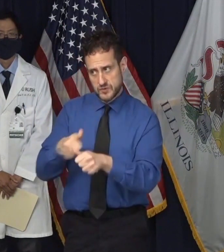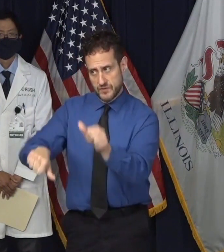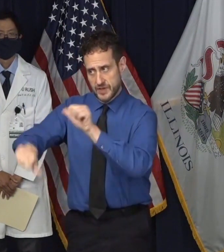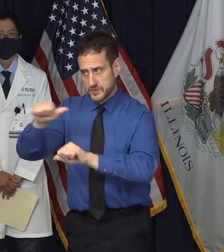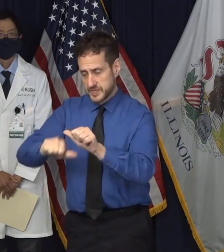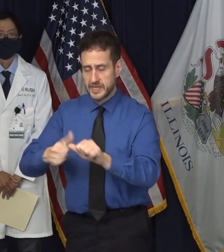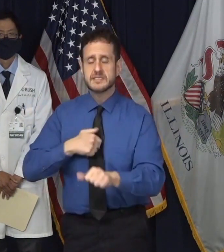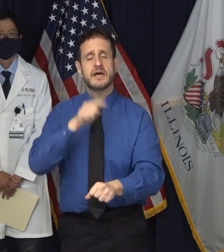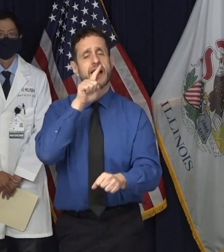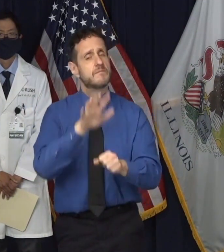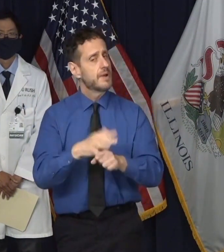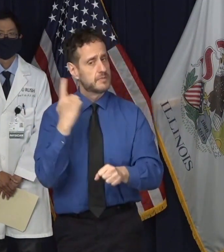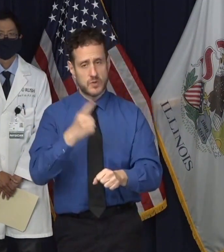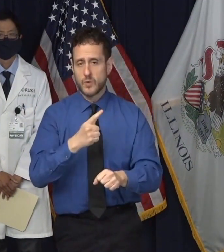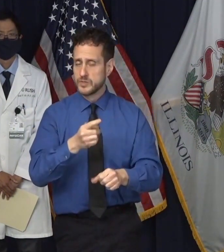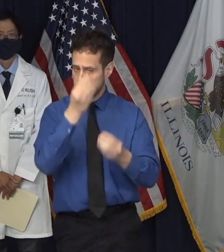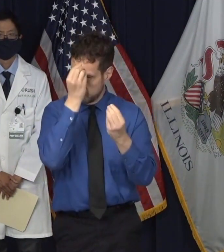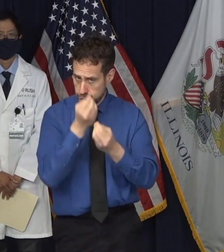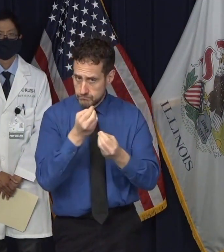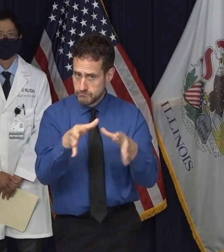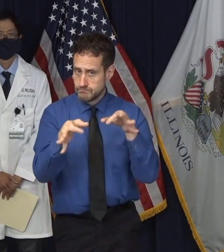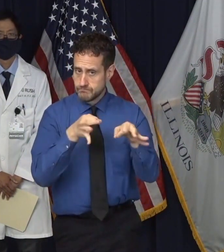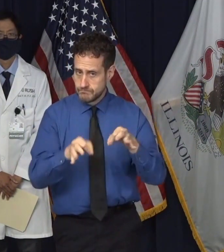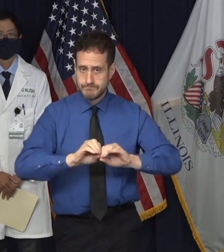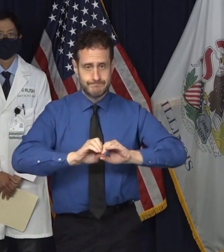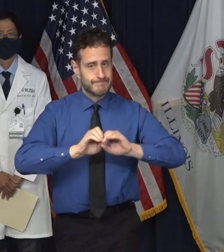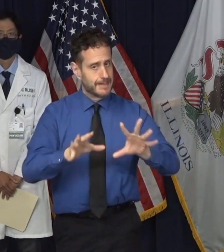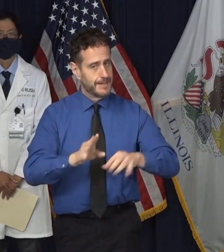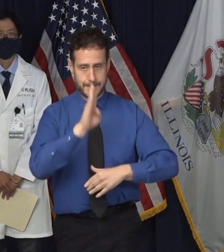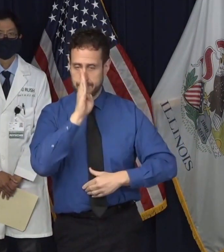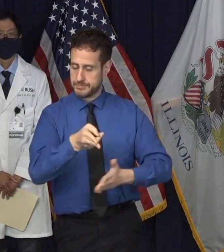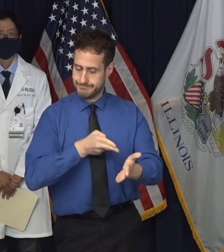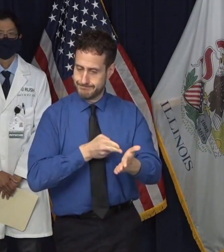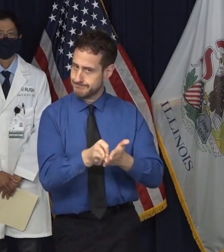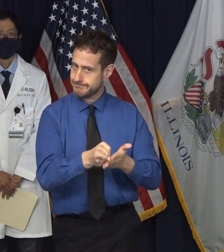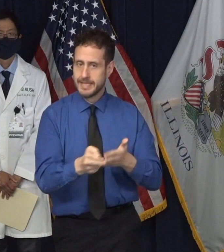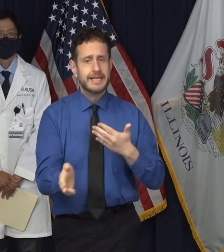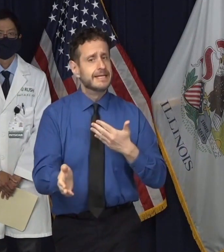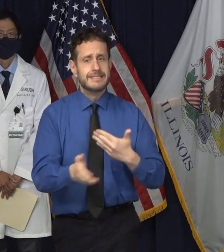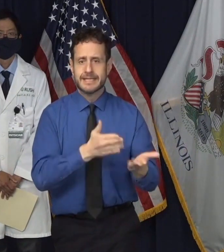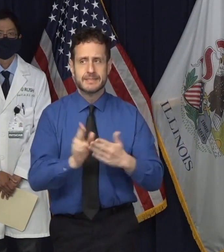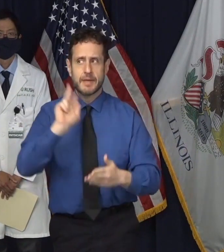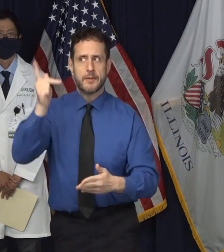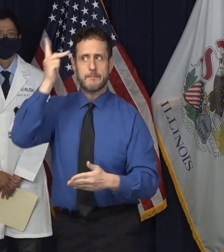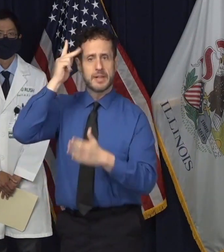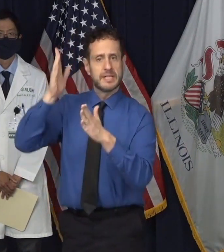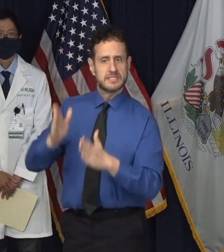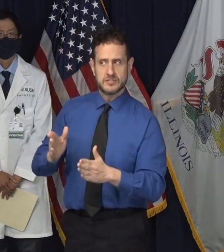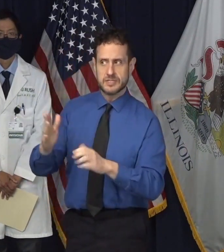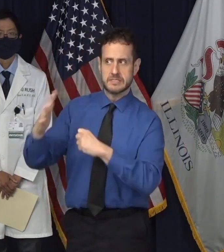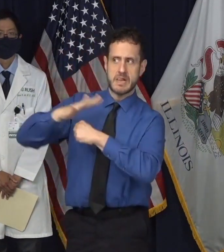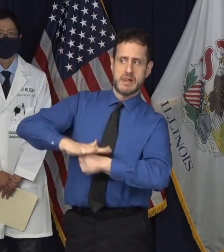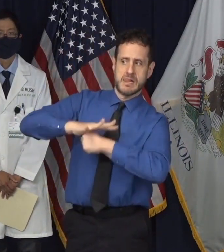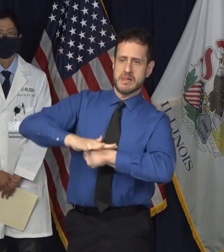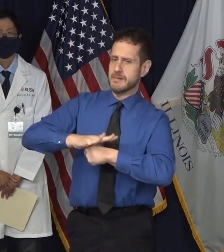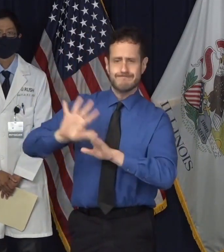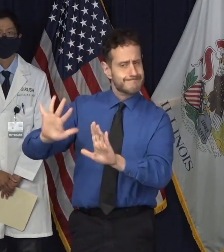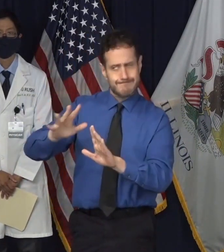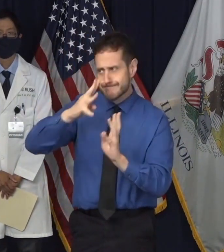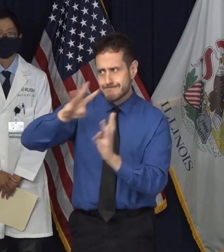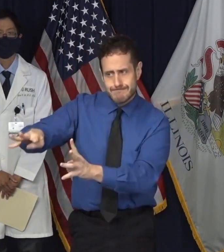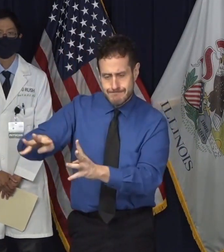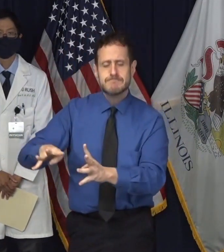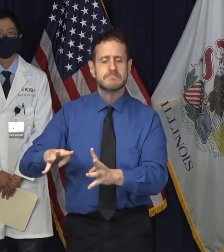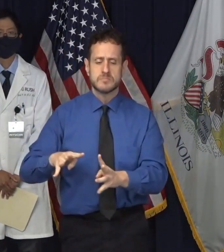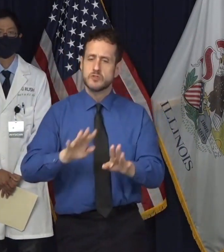transparent about that, and I always will do that, no matter the political pressure. Under no circumstances will I